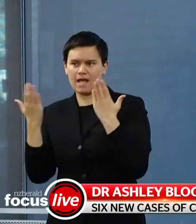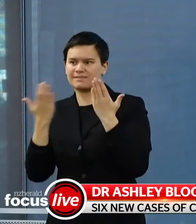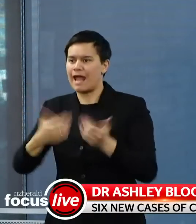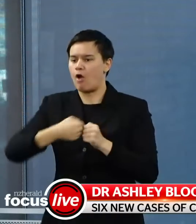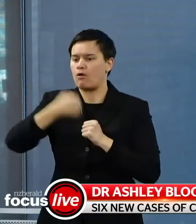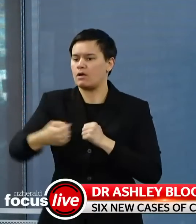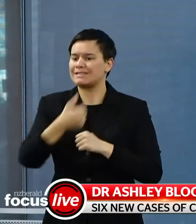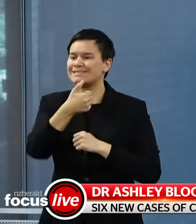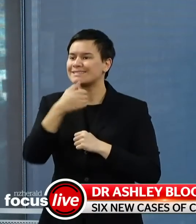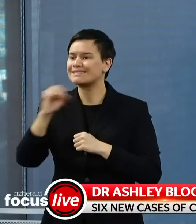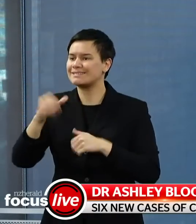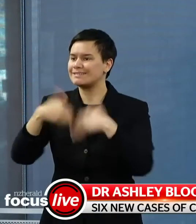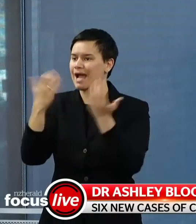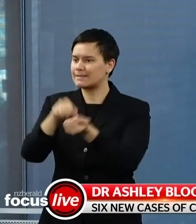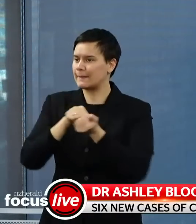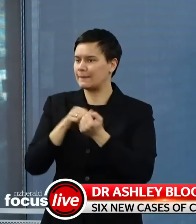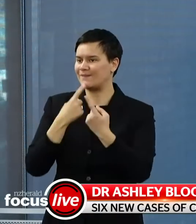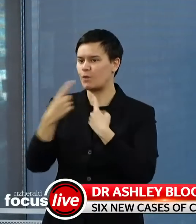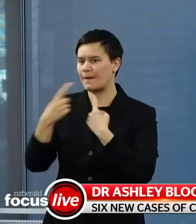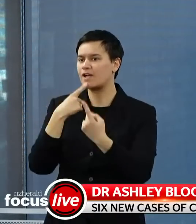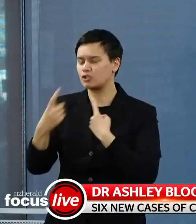request from a contact tracer.